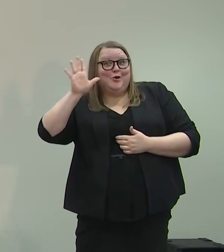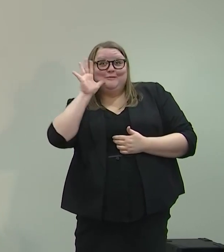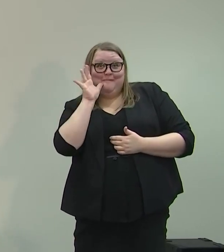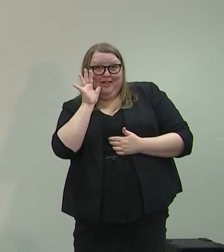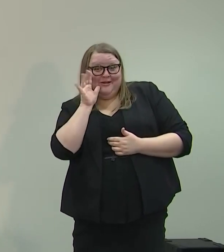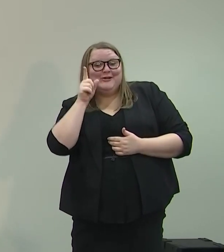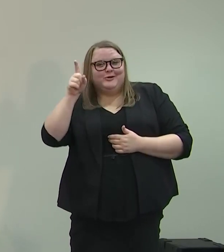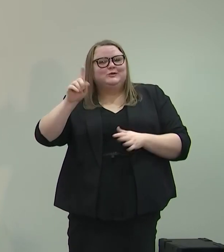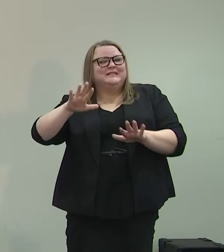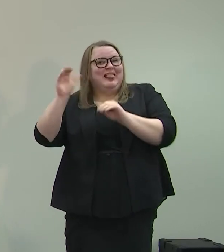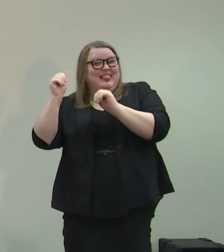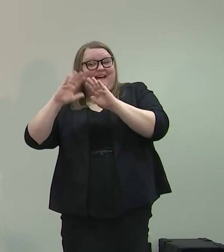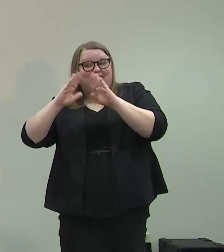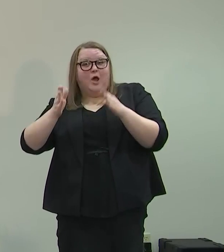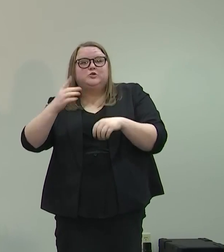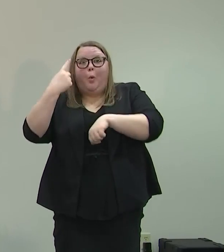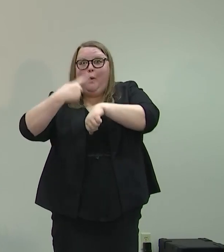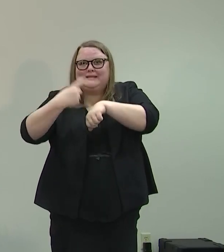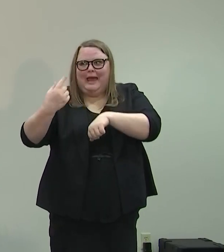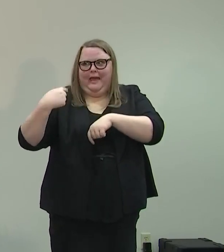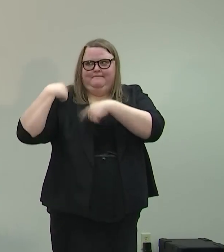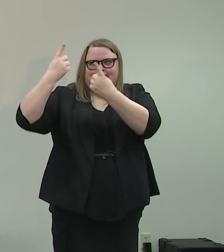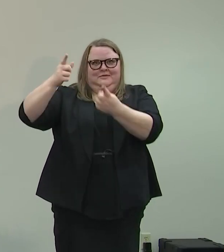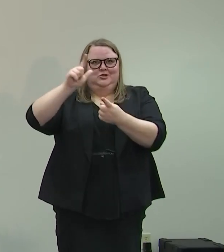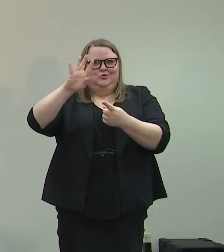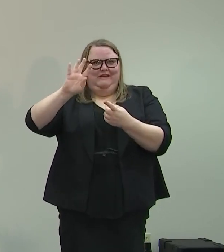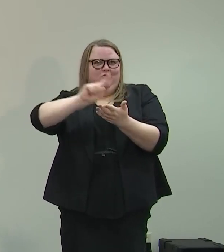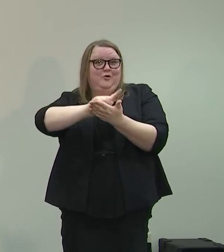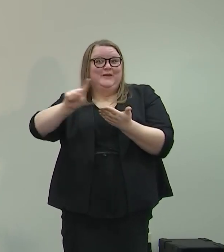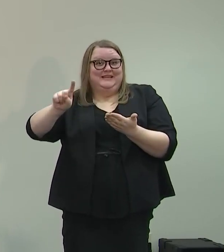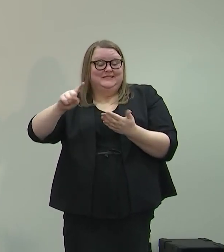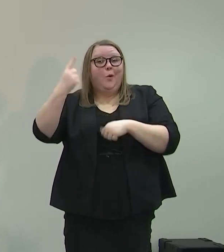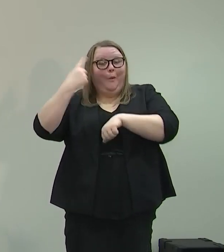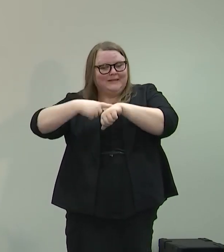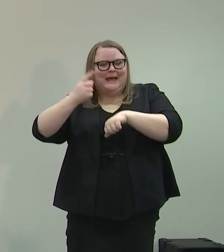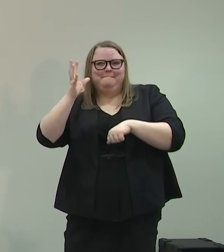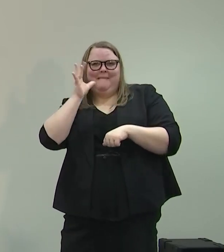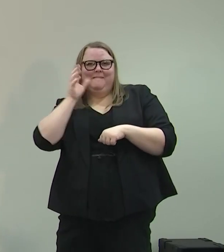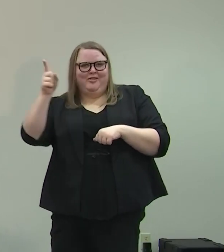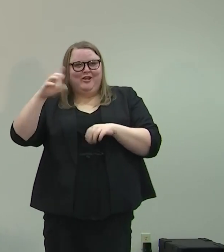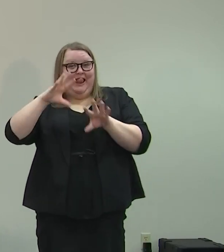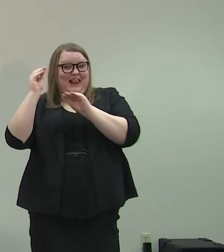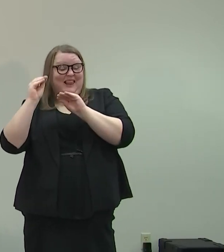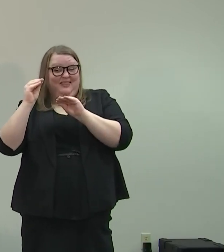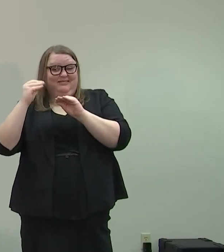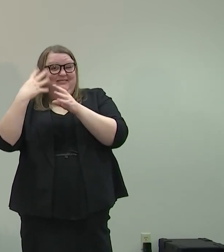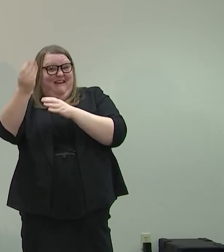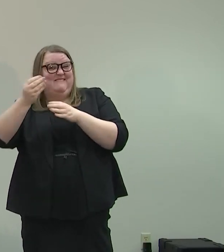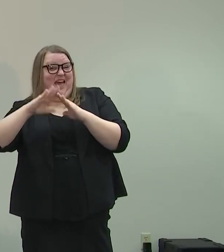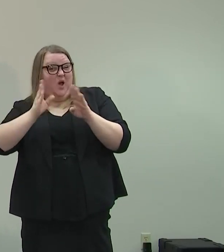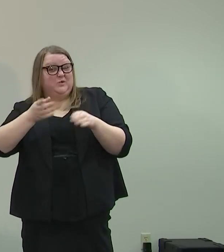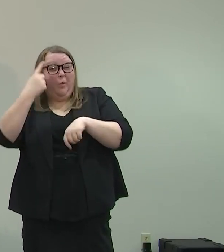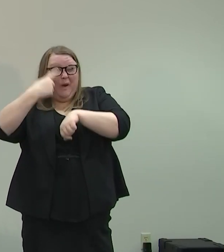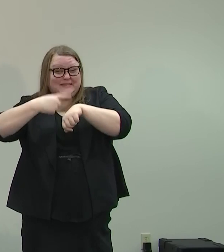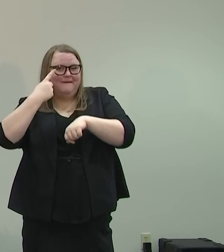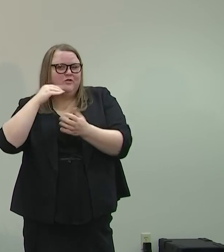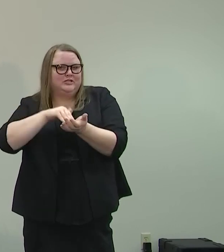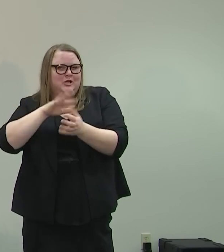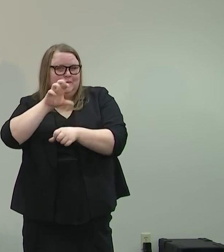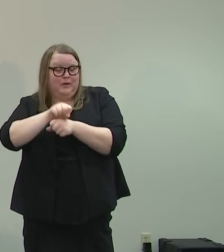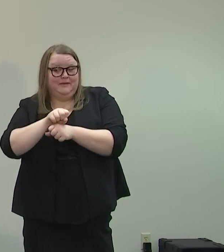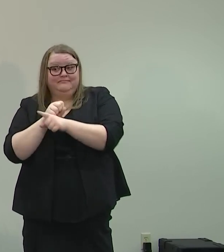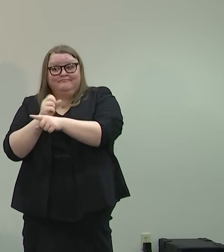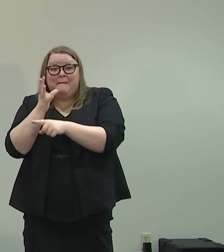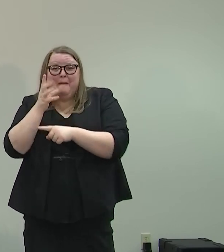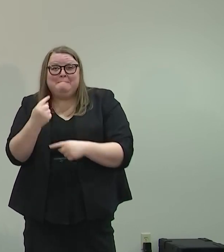24 weeks. One time she's been able to go out of her house for a doctor's appointment. That's it. And the one thing she misses most is going to